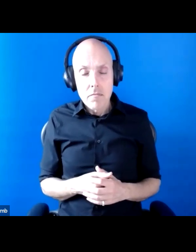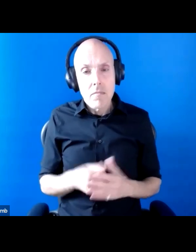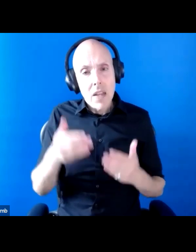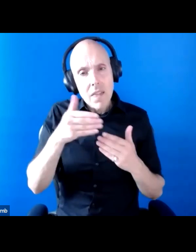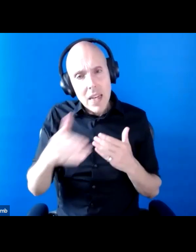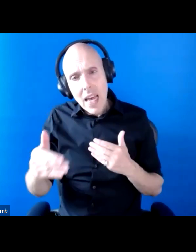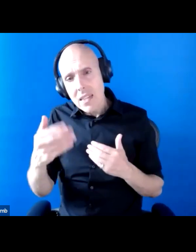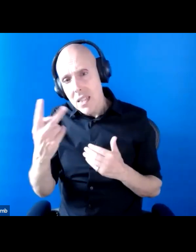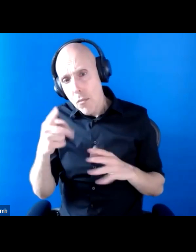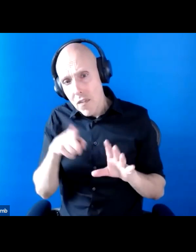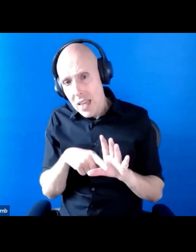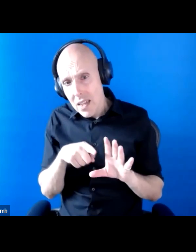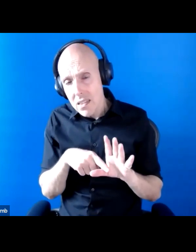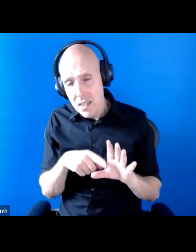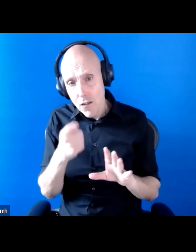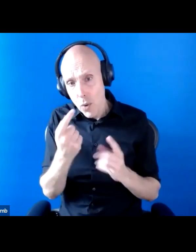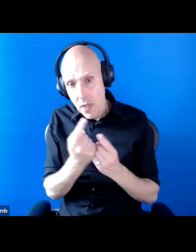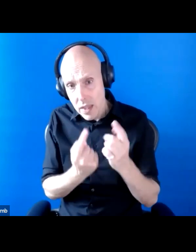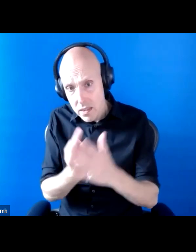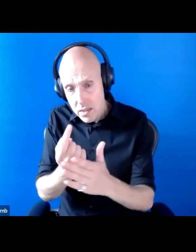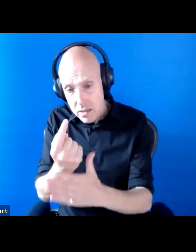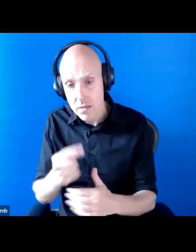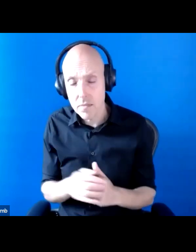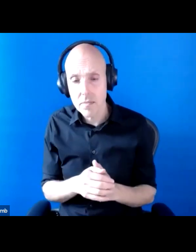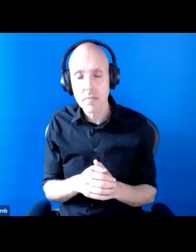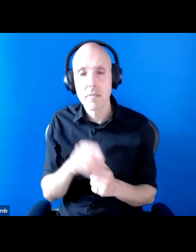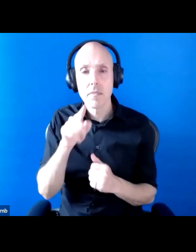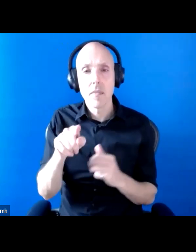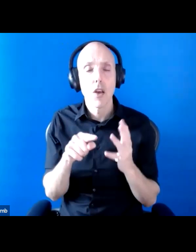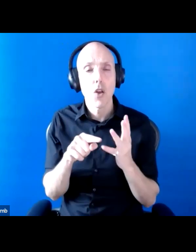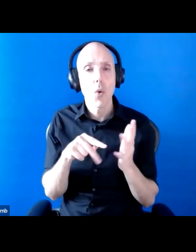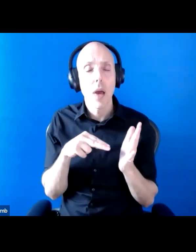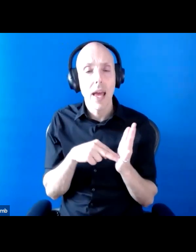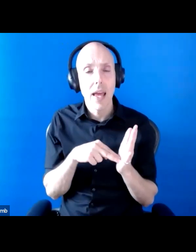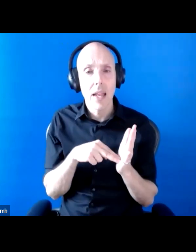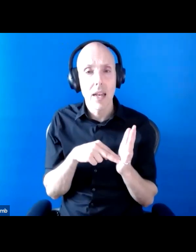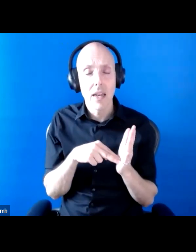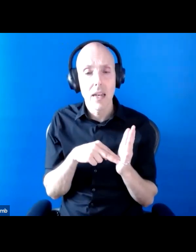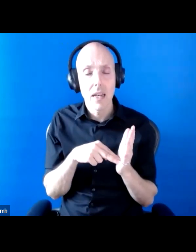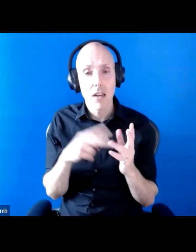So we've got the United Nations actually reviewing the UK government.